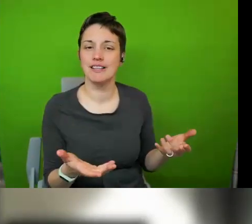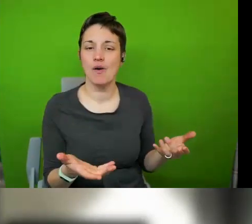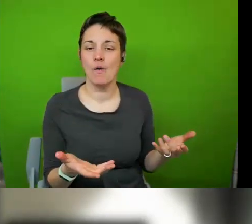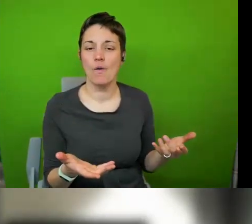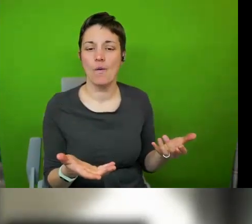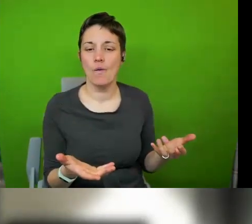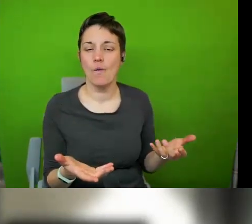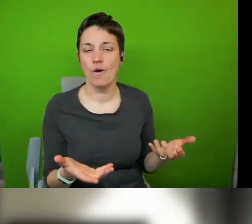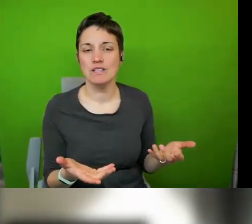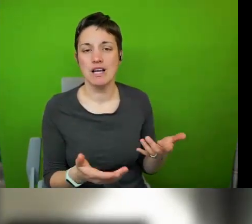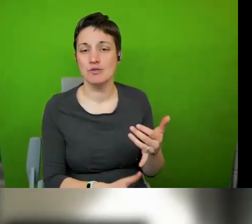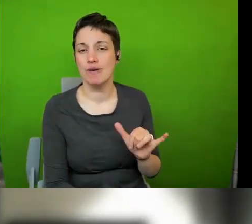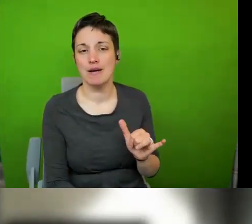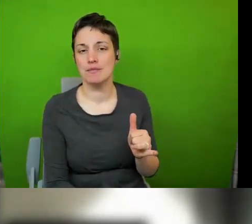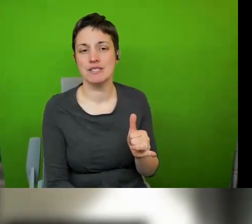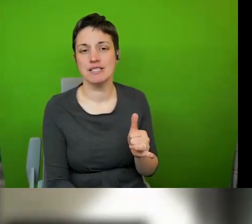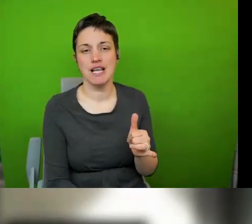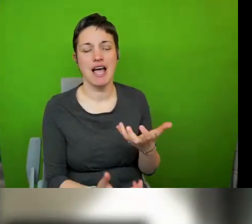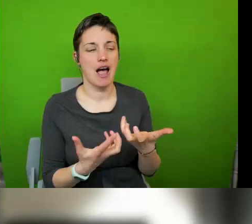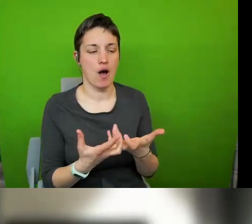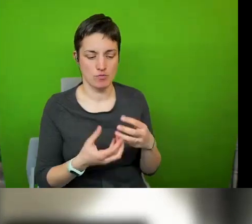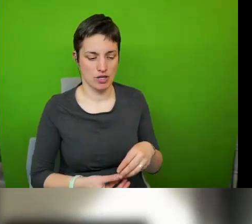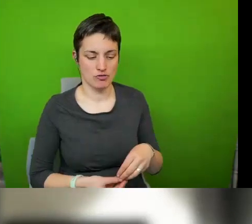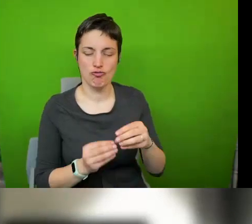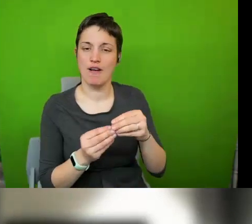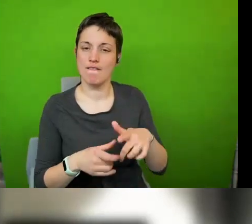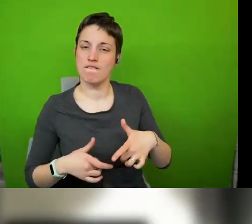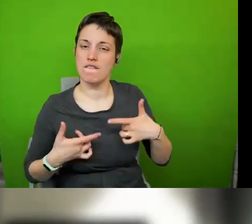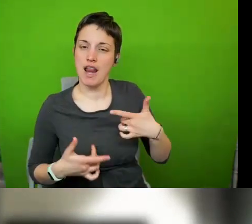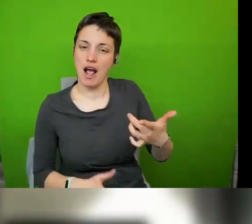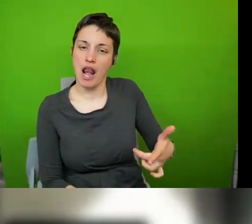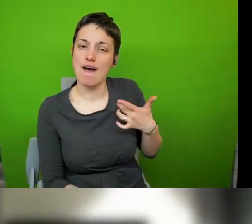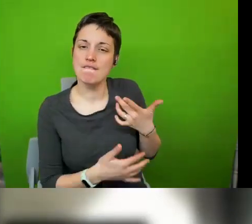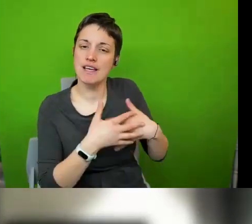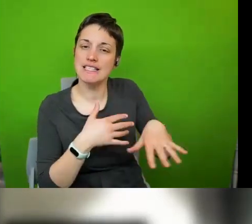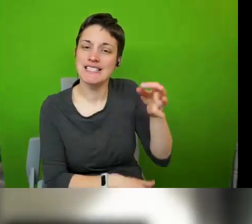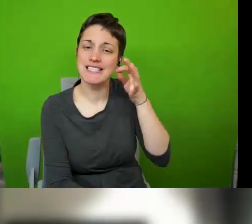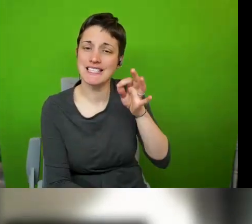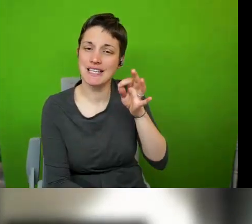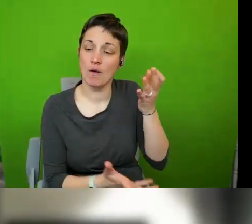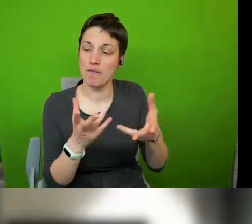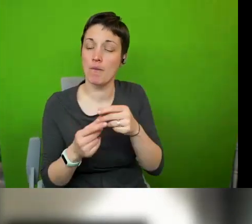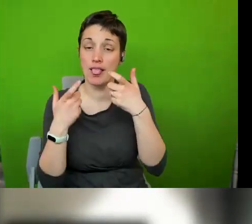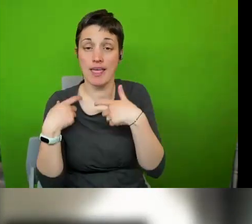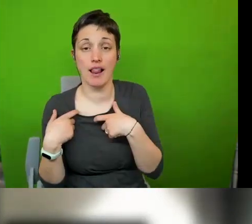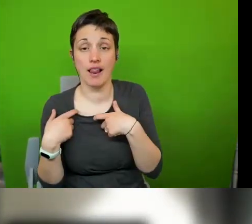how you construct the feeling and the life of the city more than the legal elements